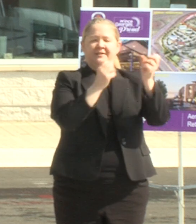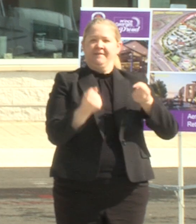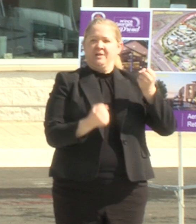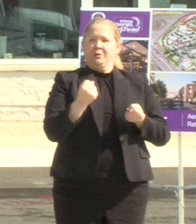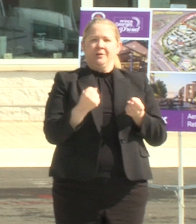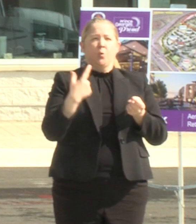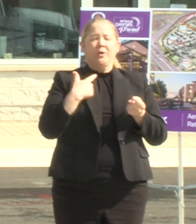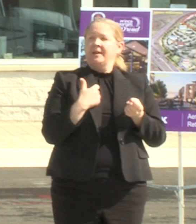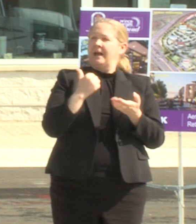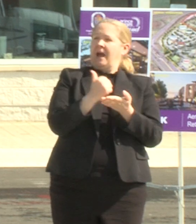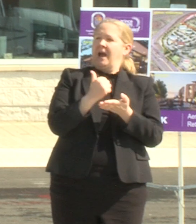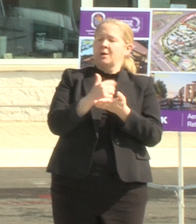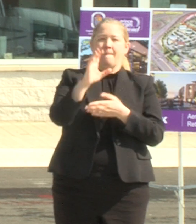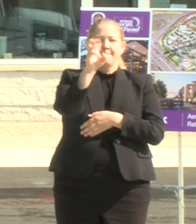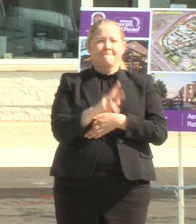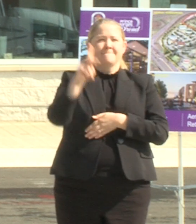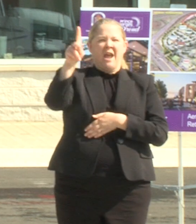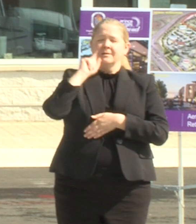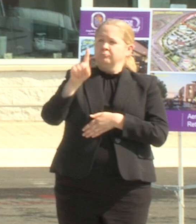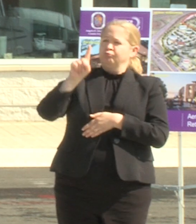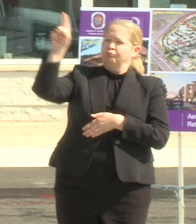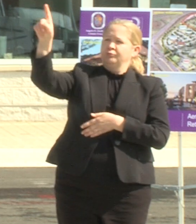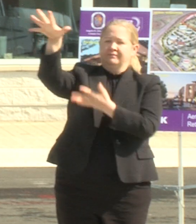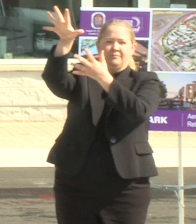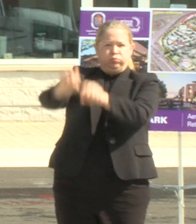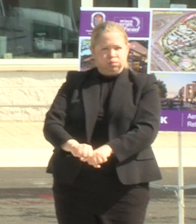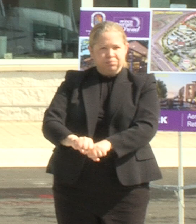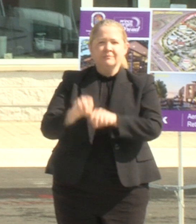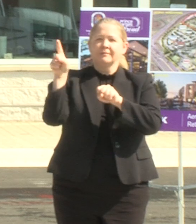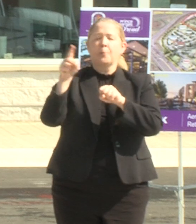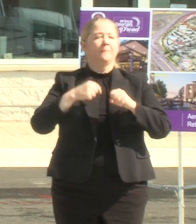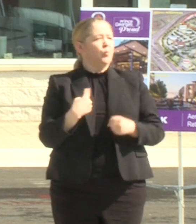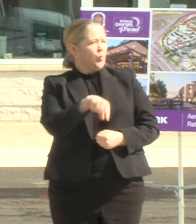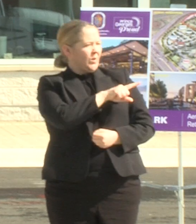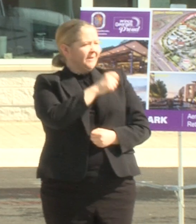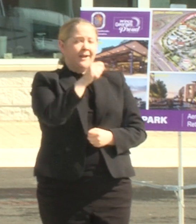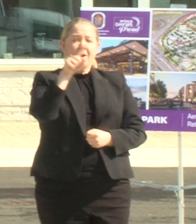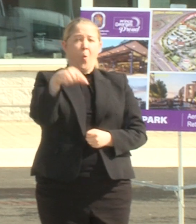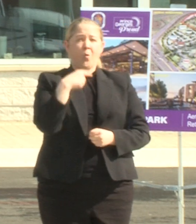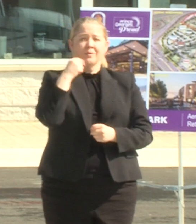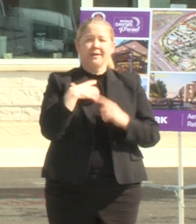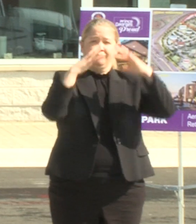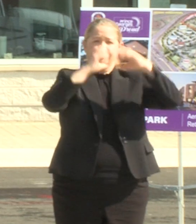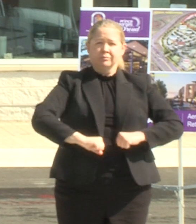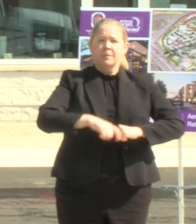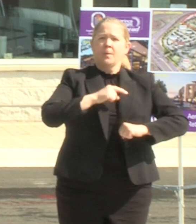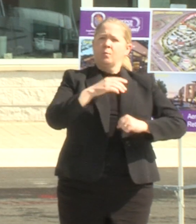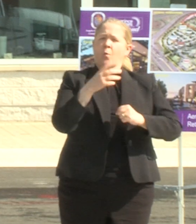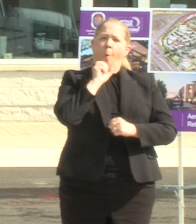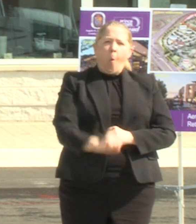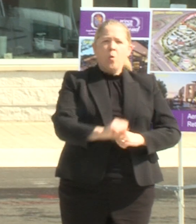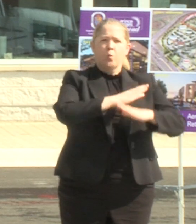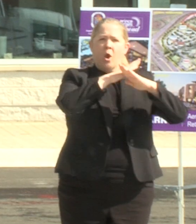the side of an old bank building that was right over there we weren't just breaking down old walls that day I